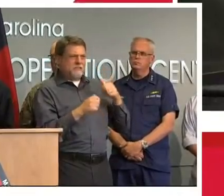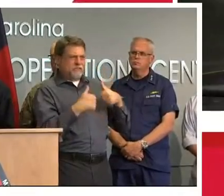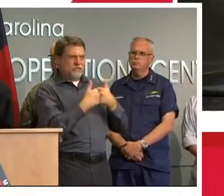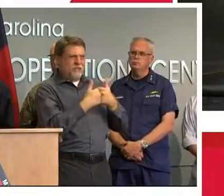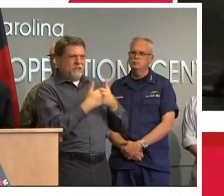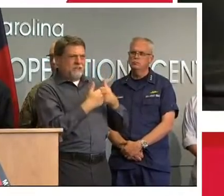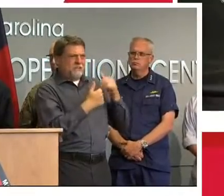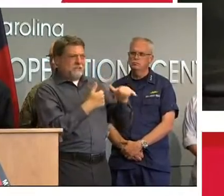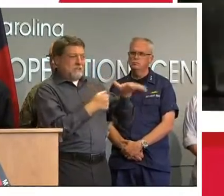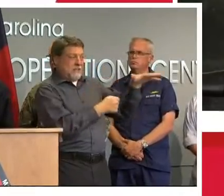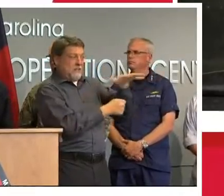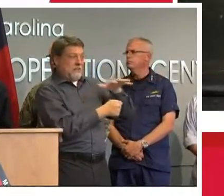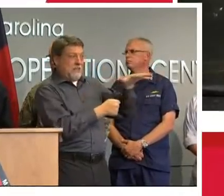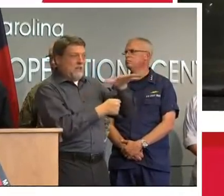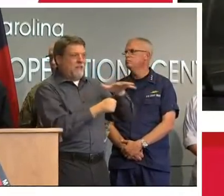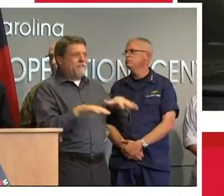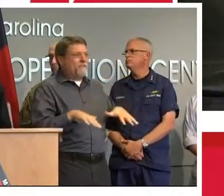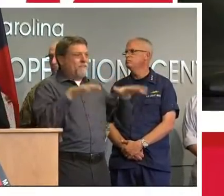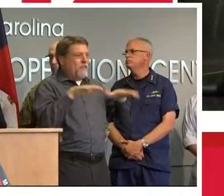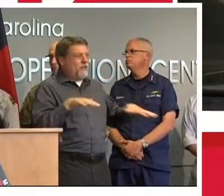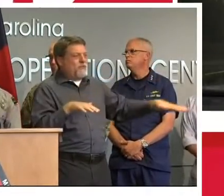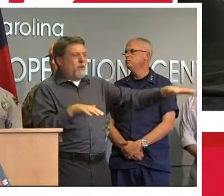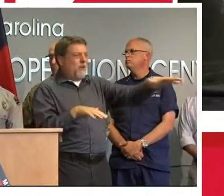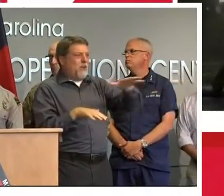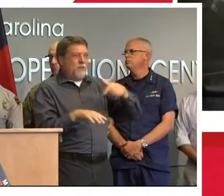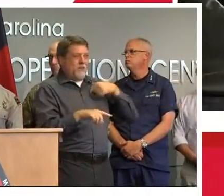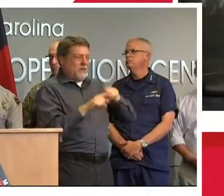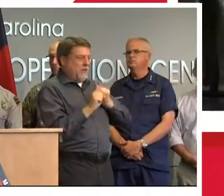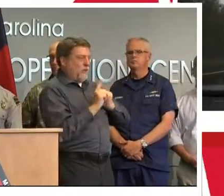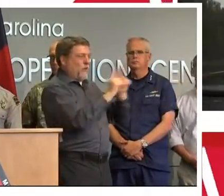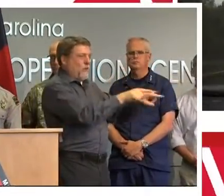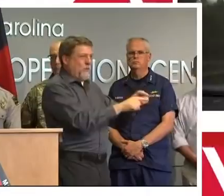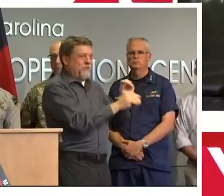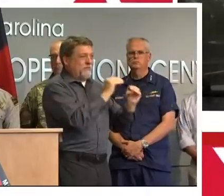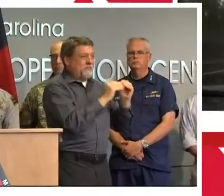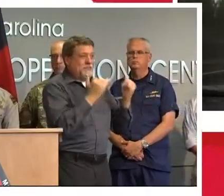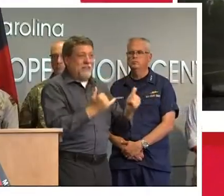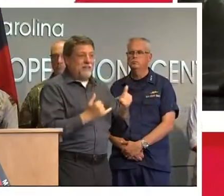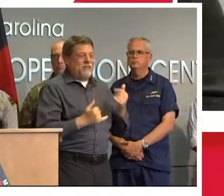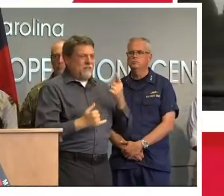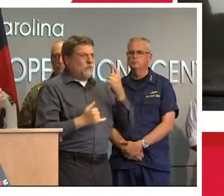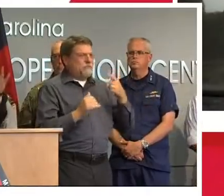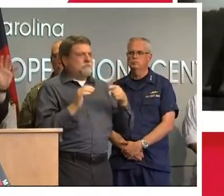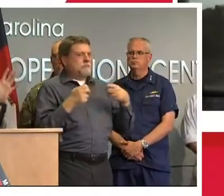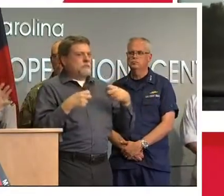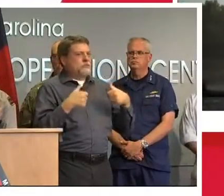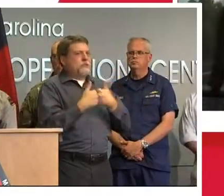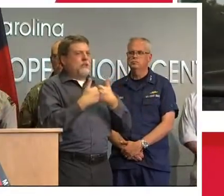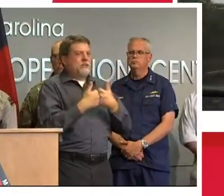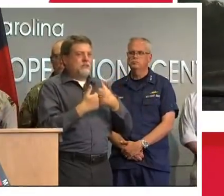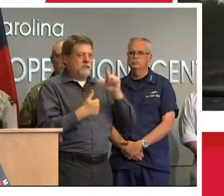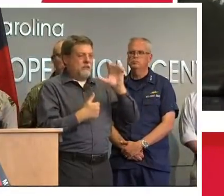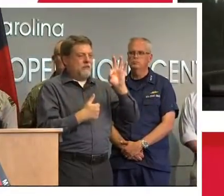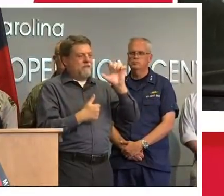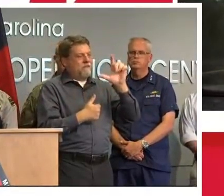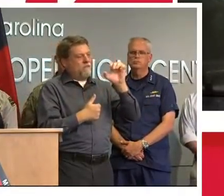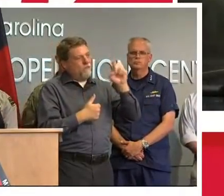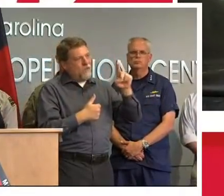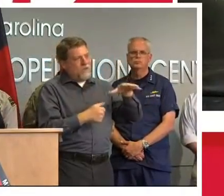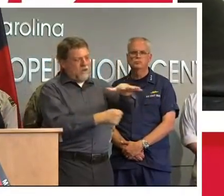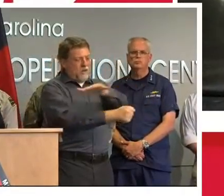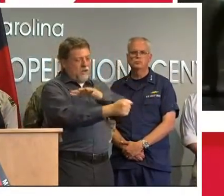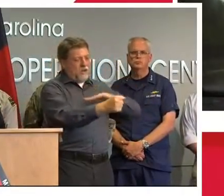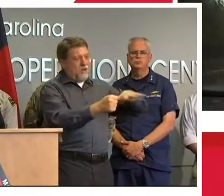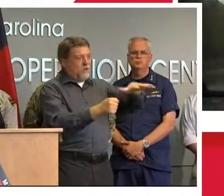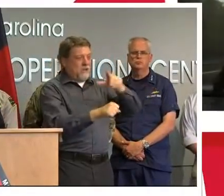the area is that not right much right so that's right right i think it's just flooded all around and you can't get to it